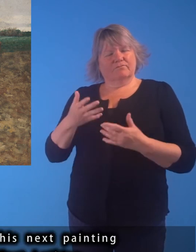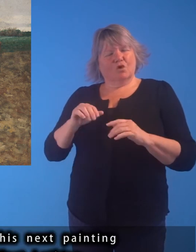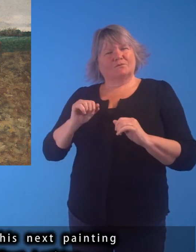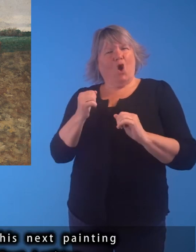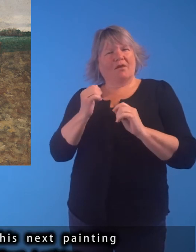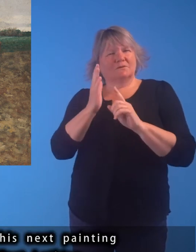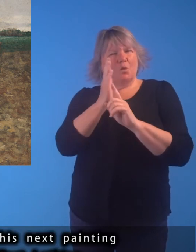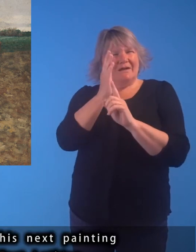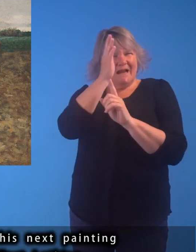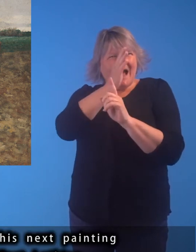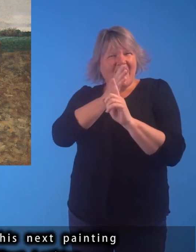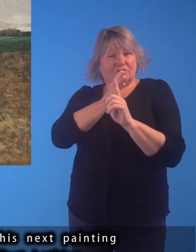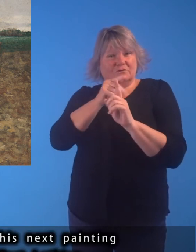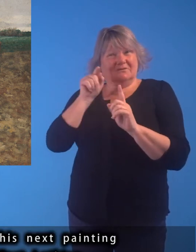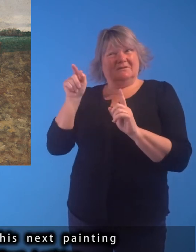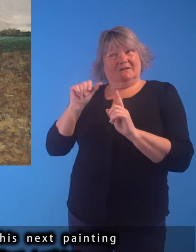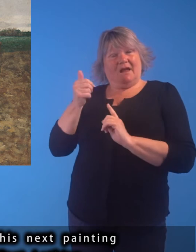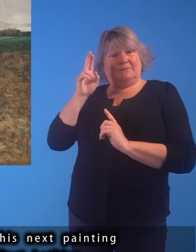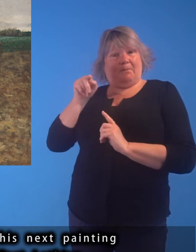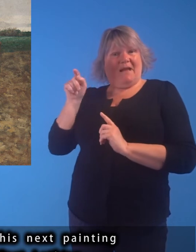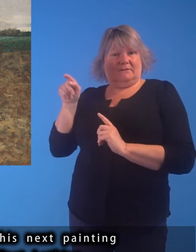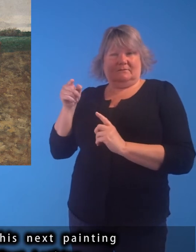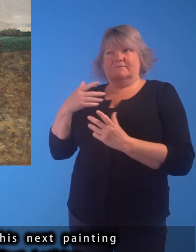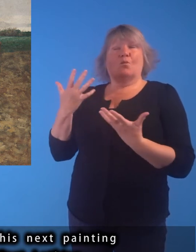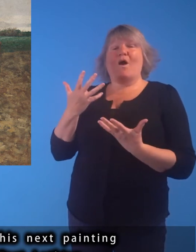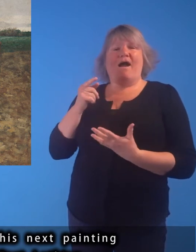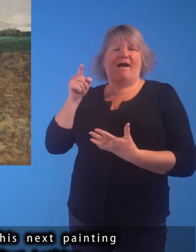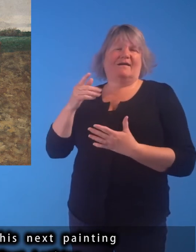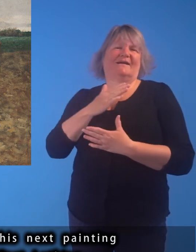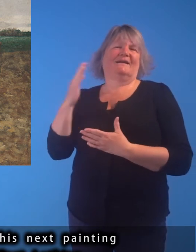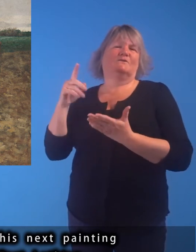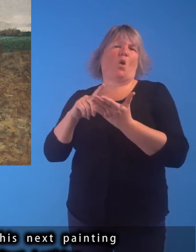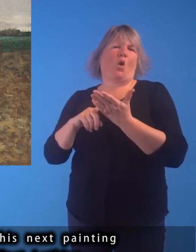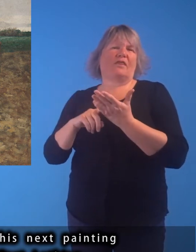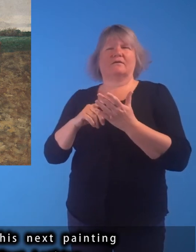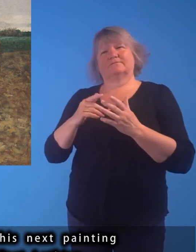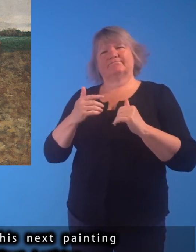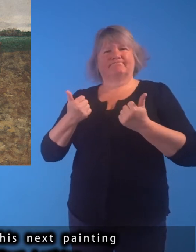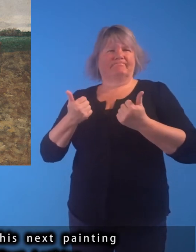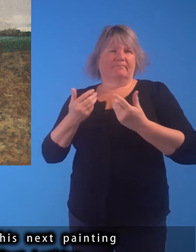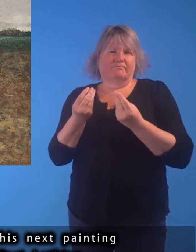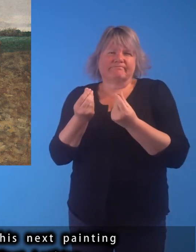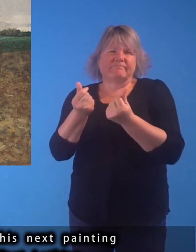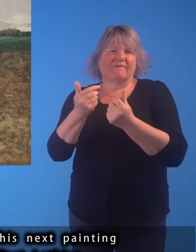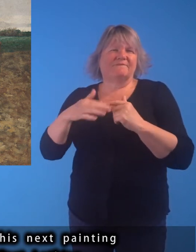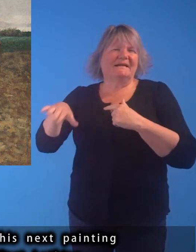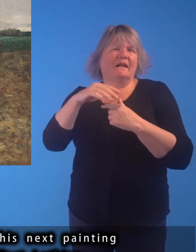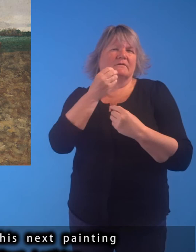From the western edges of Scotland, this next painting takes us to the fertile fields of East